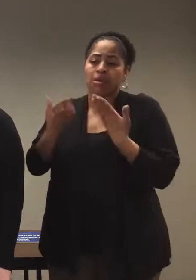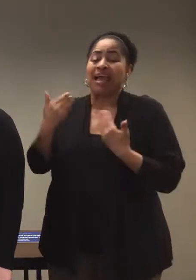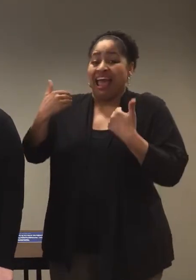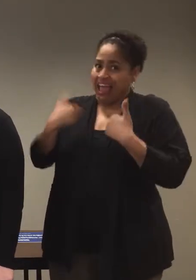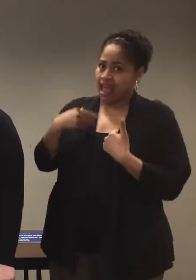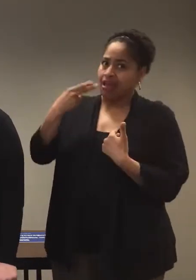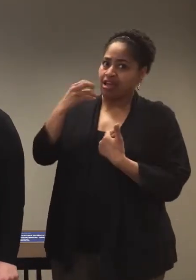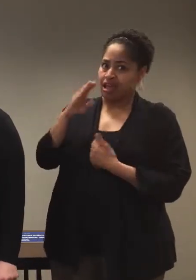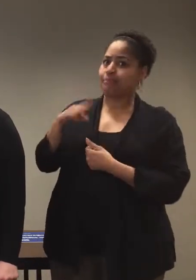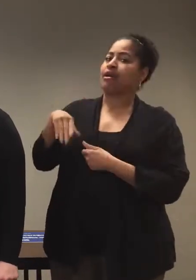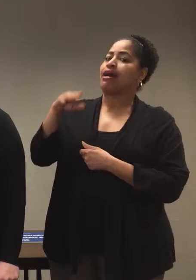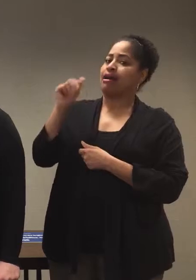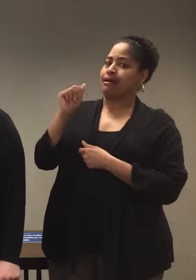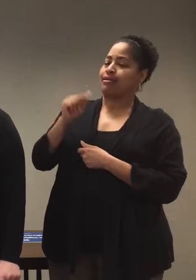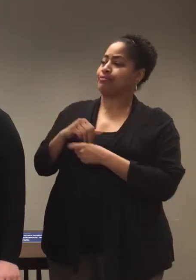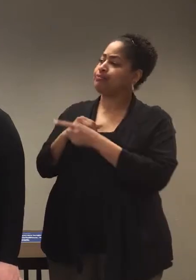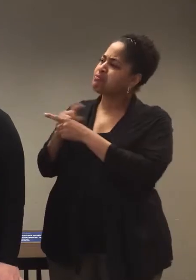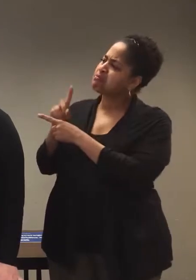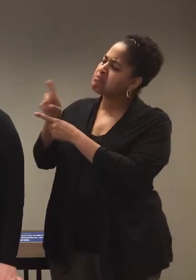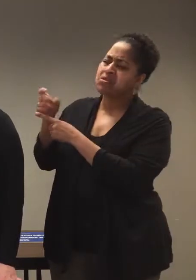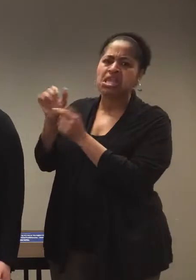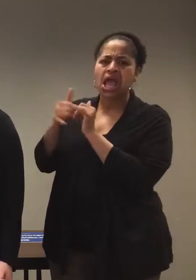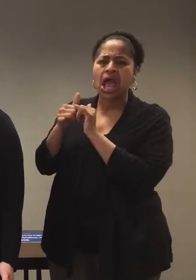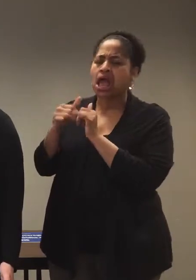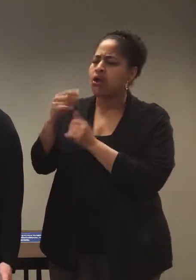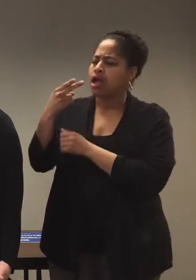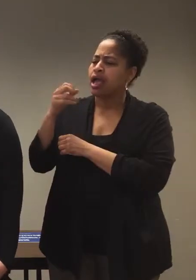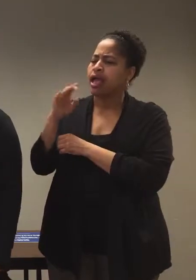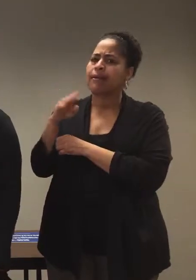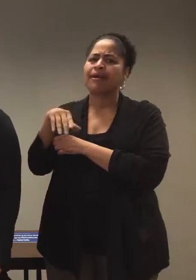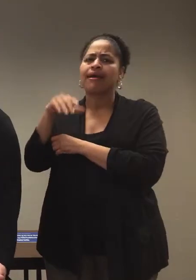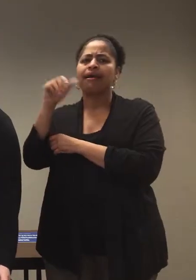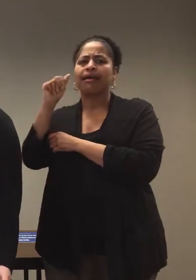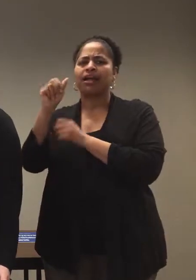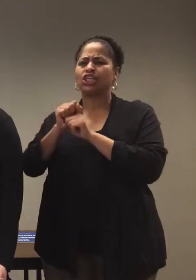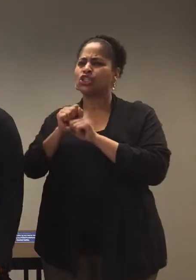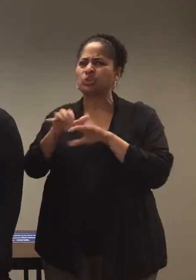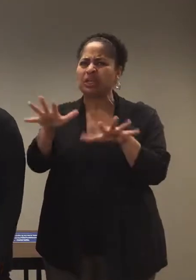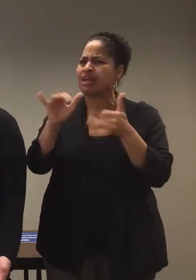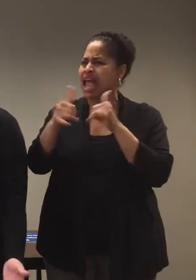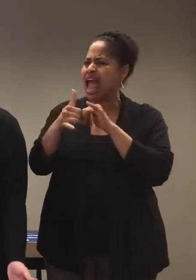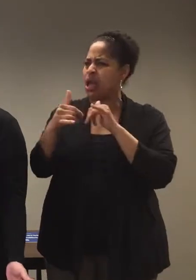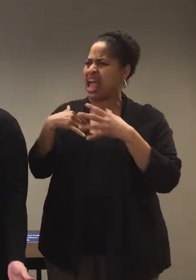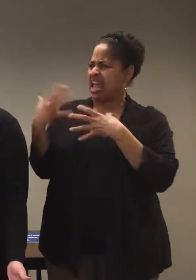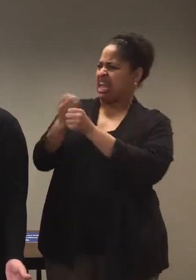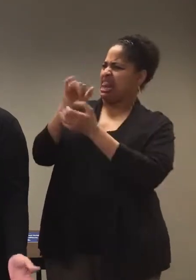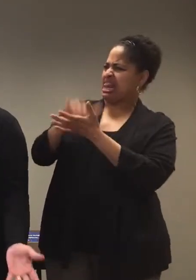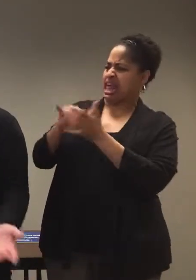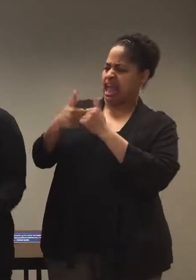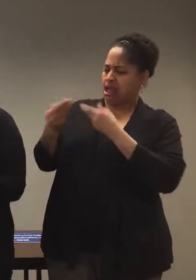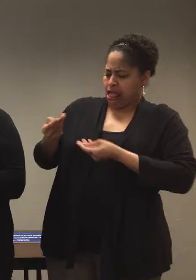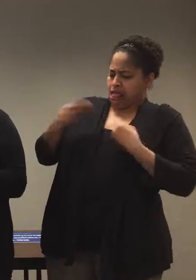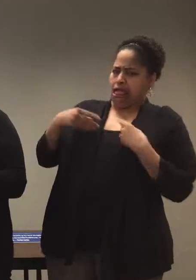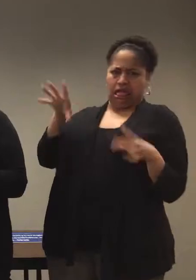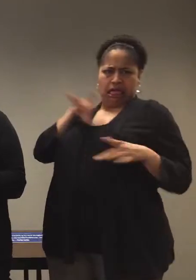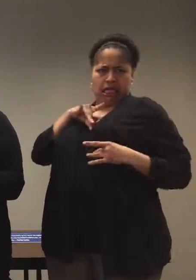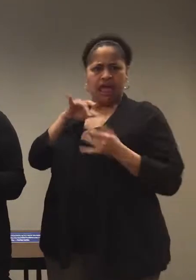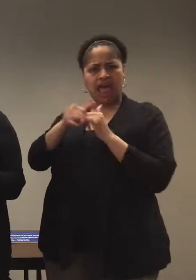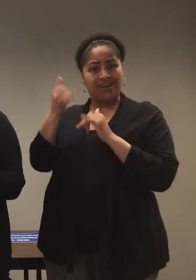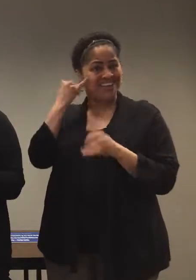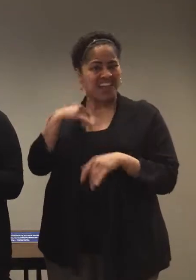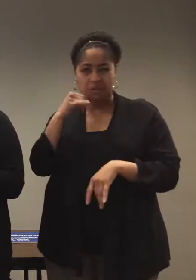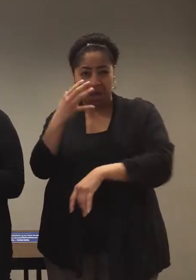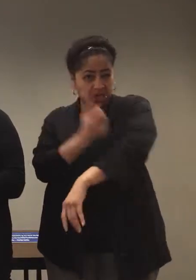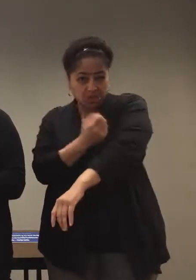A. Okay, so how exactly is Hepatitis A transmitted? Like how do I get it? So if I don't use illegal